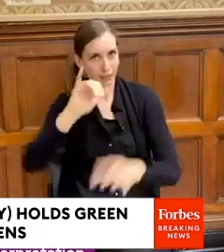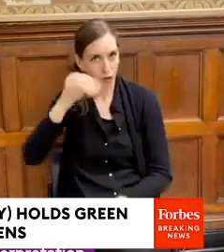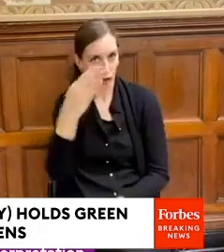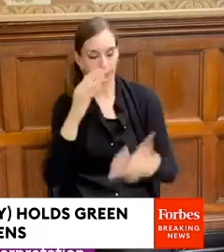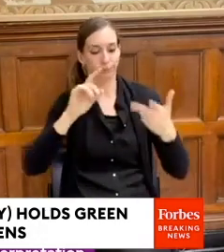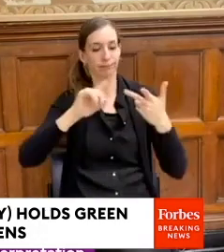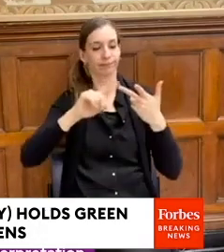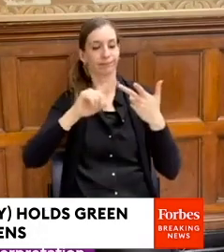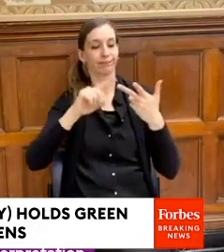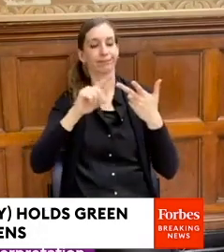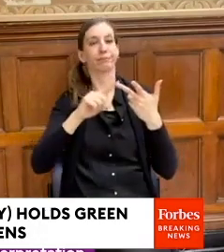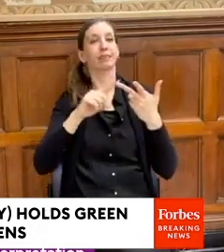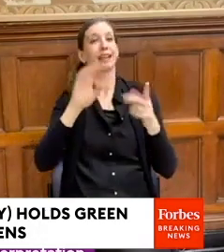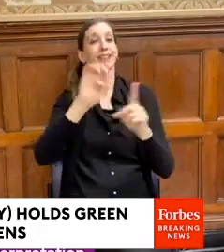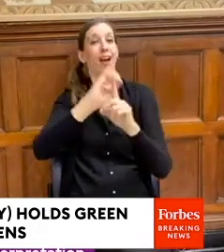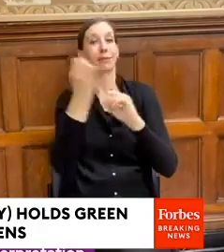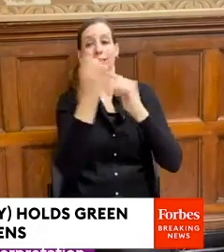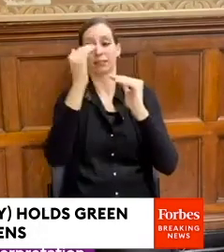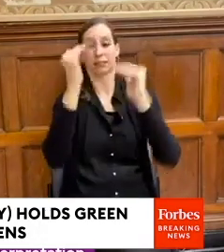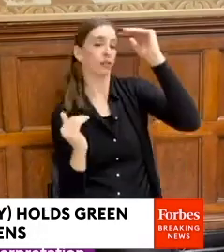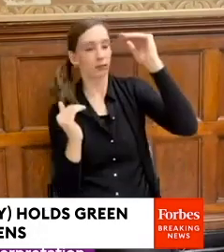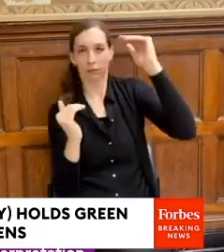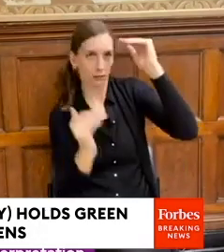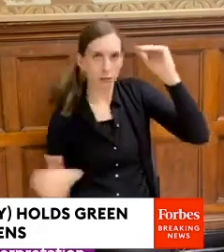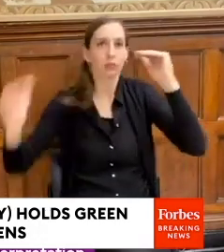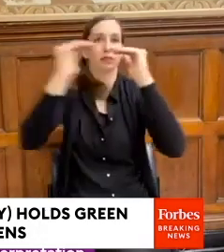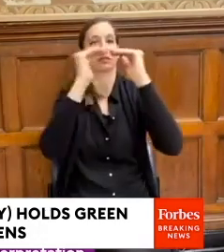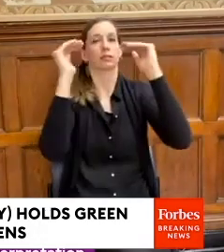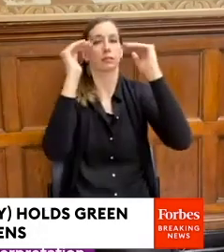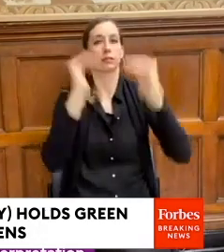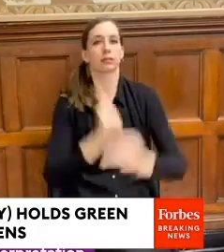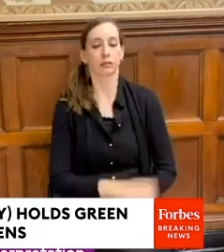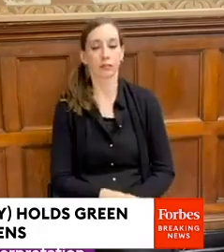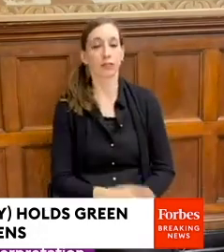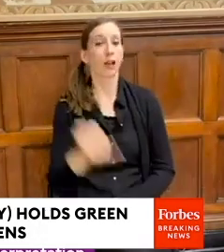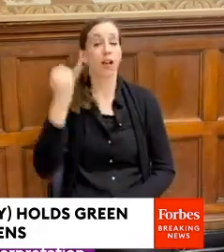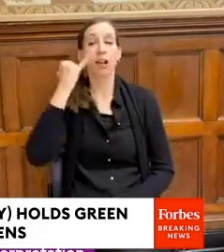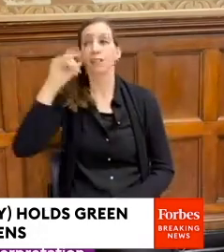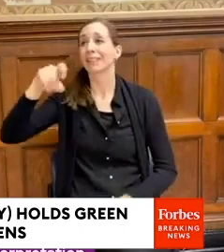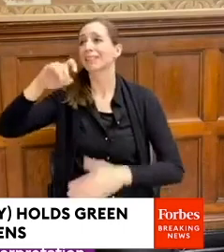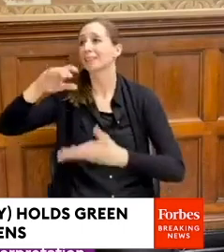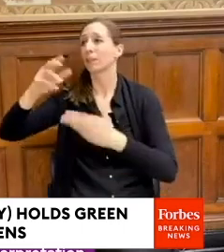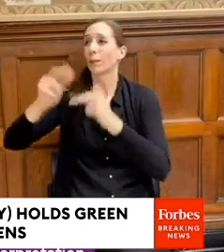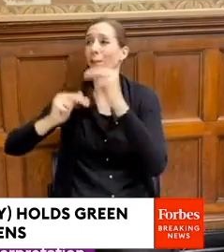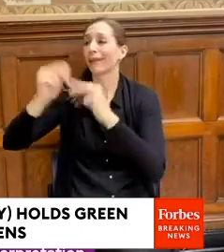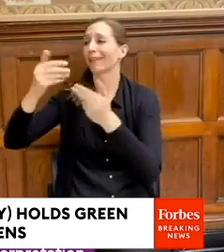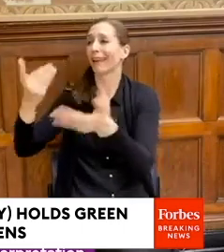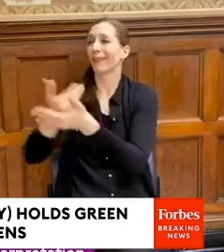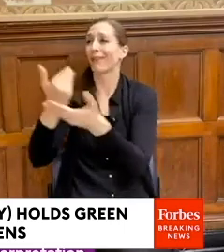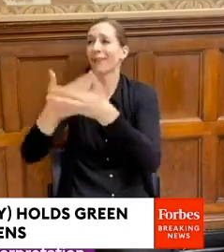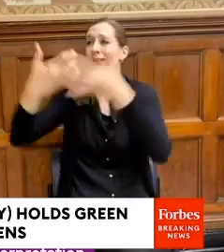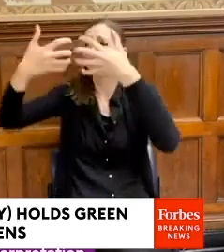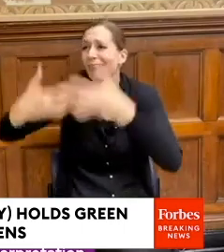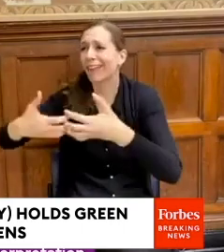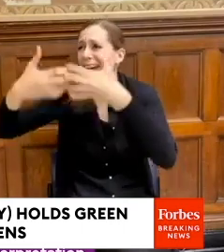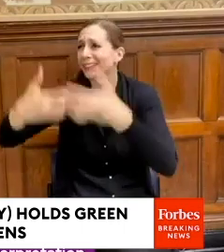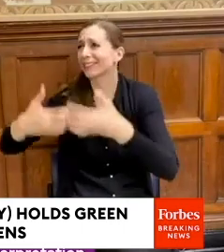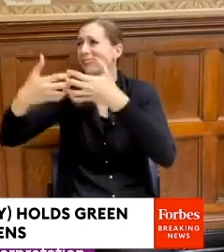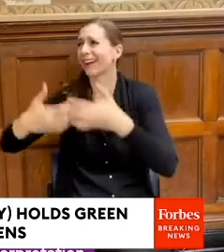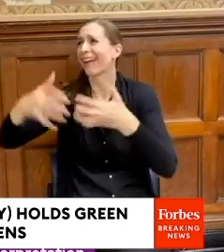injustice in our communities. Because when there's a plant that needs to put in that's going to have a lot of emissions, that's going to